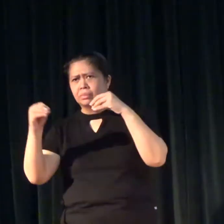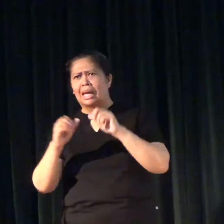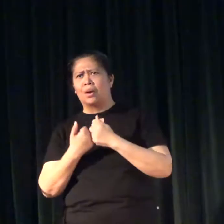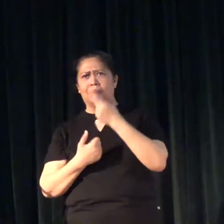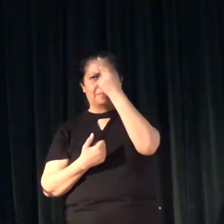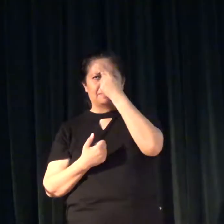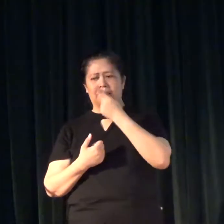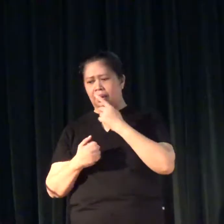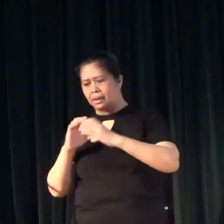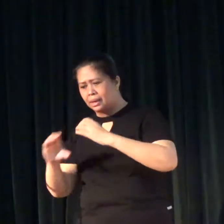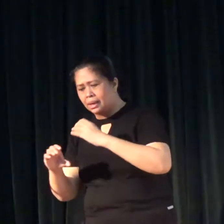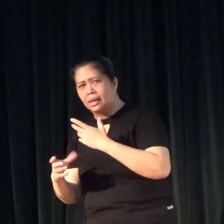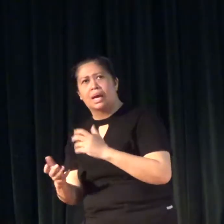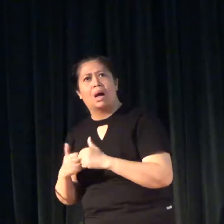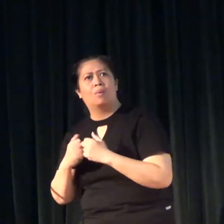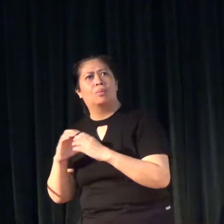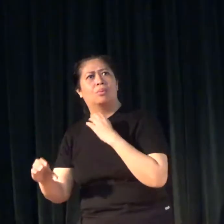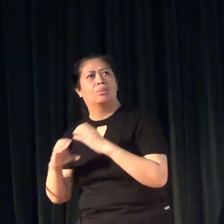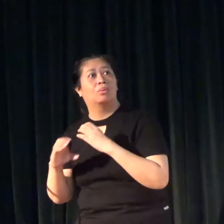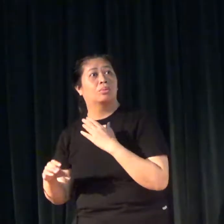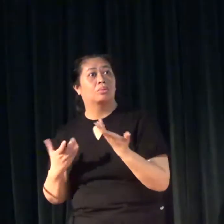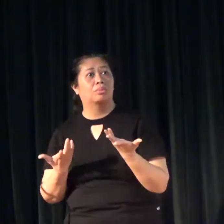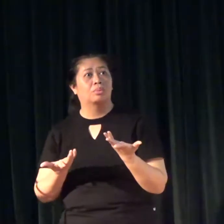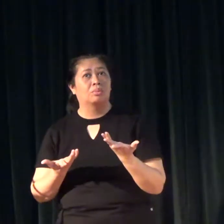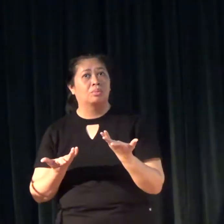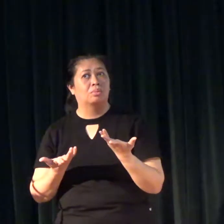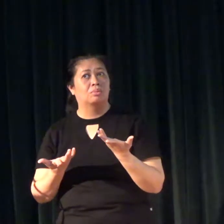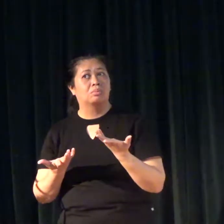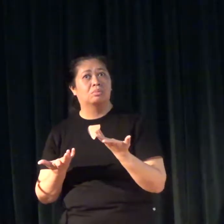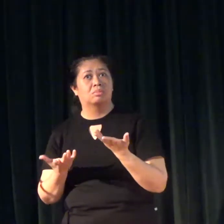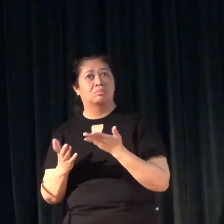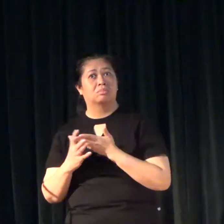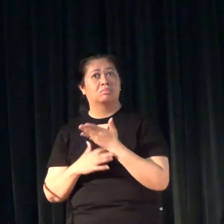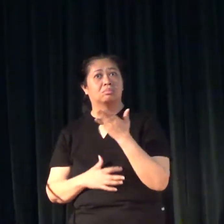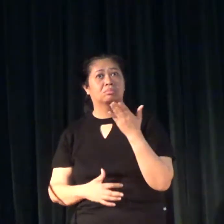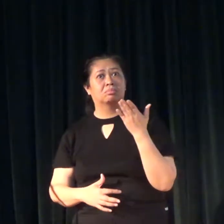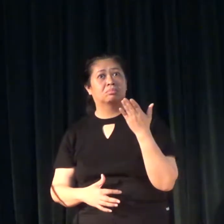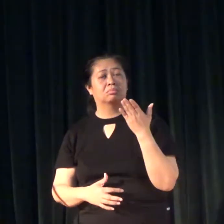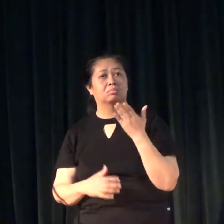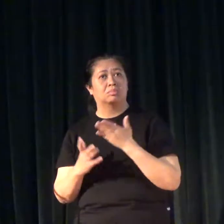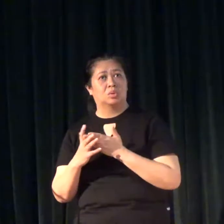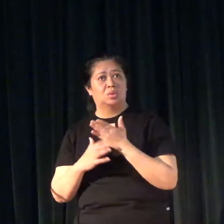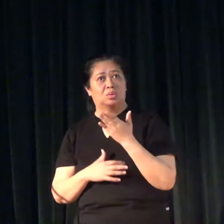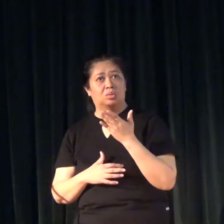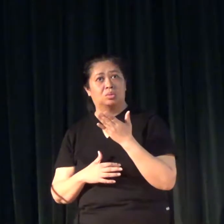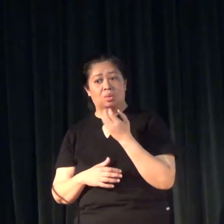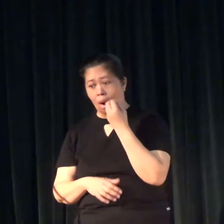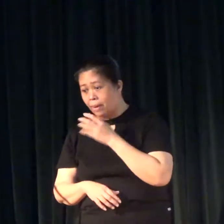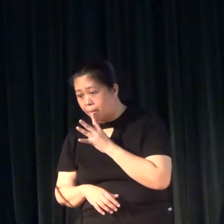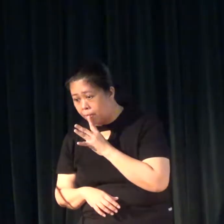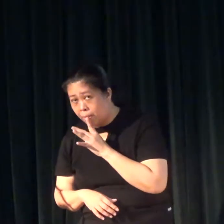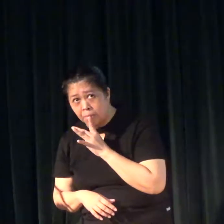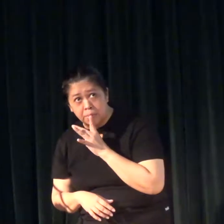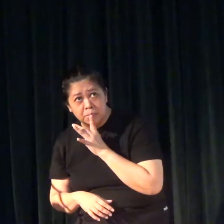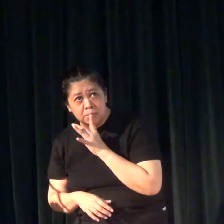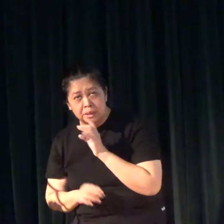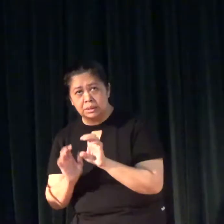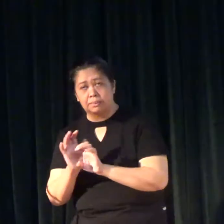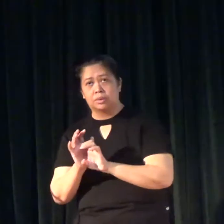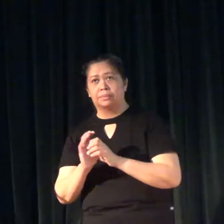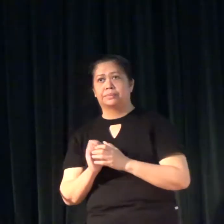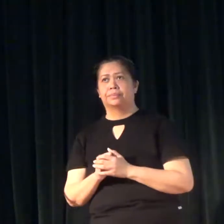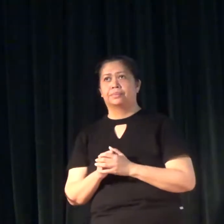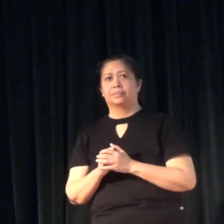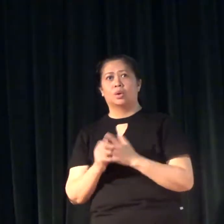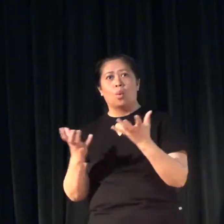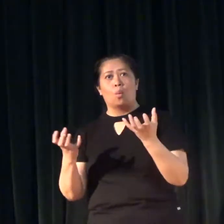how do parents communicate with your children? Is it through? Do they do it orally? For example,